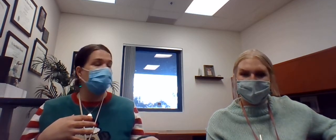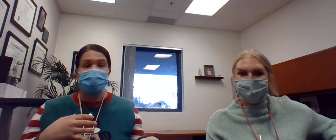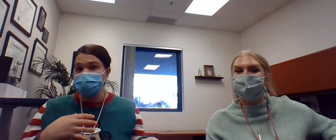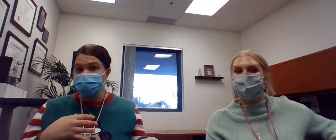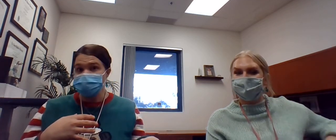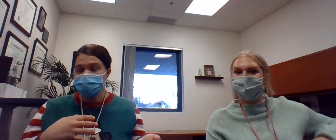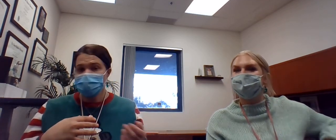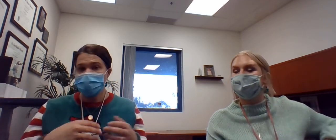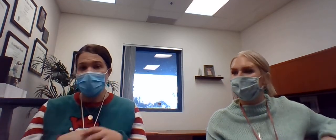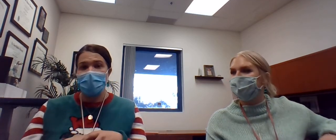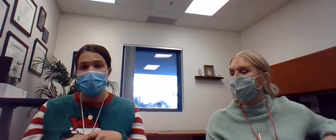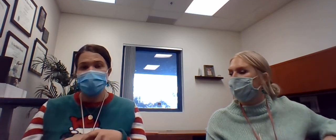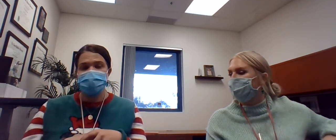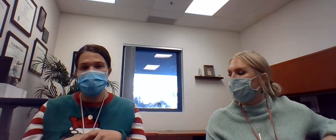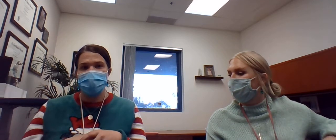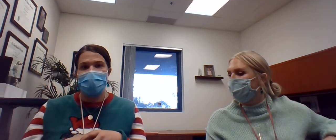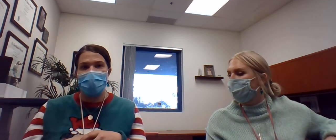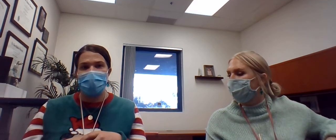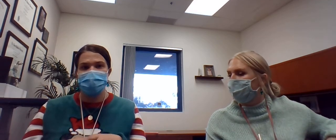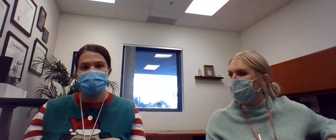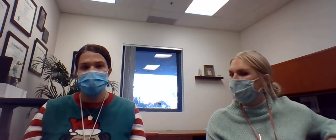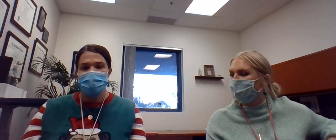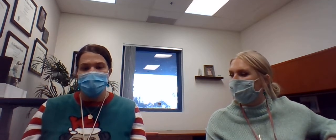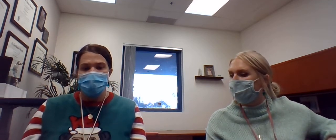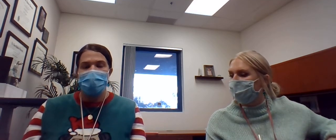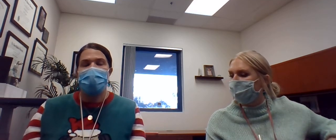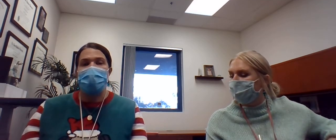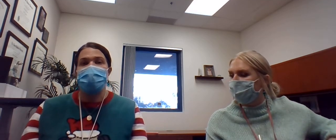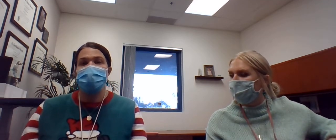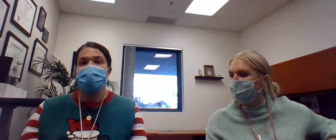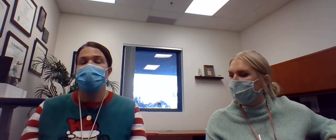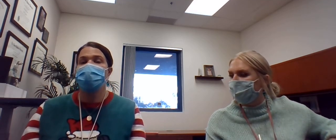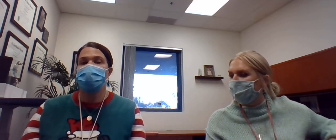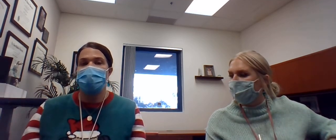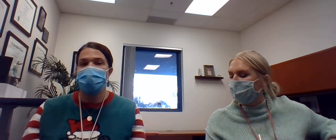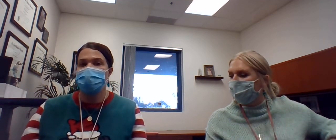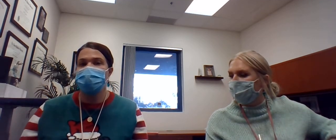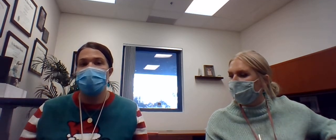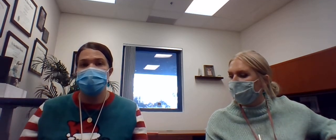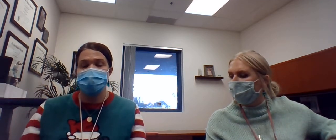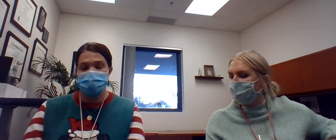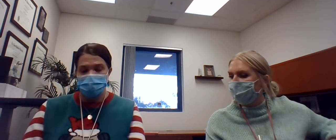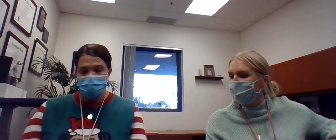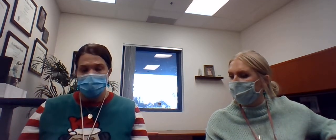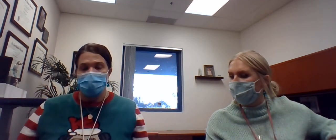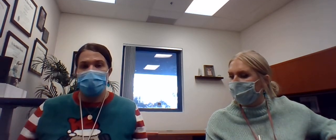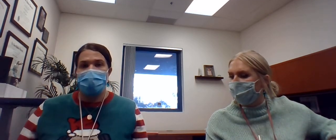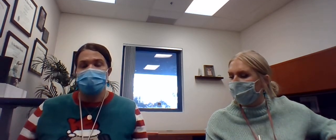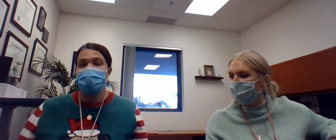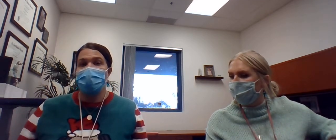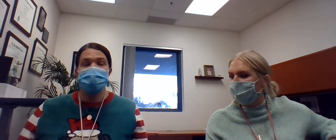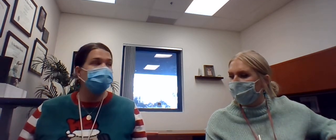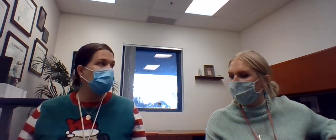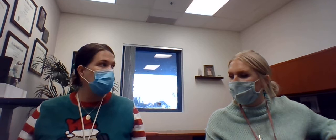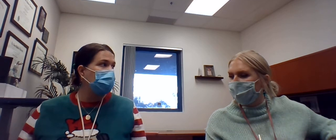swimmer, and she has, her legs are not fully